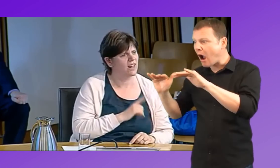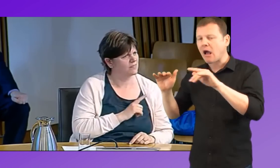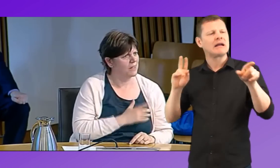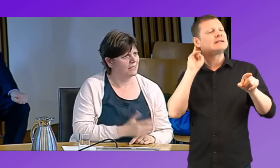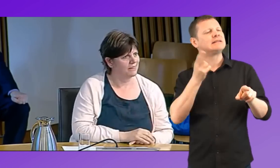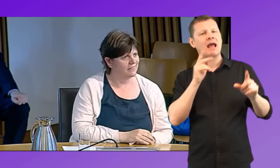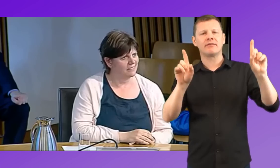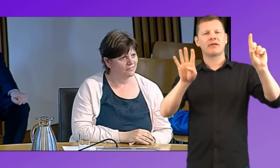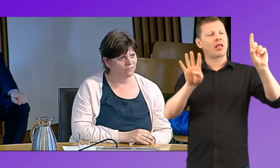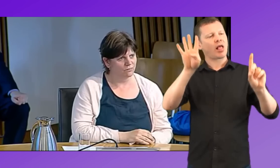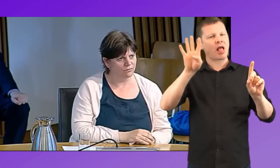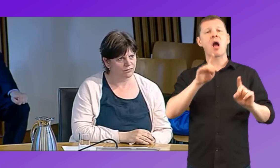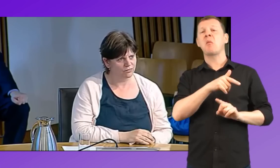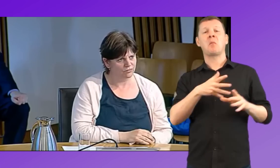But we seem to find it acceptable for deaf children.